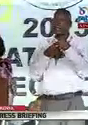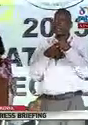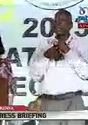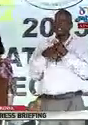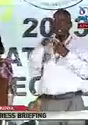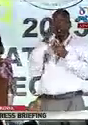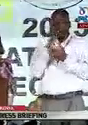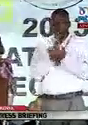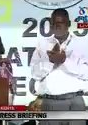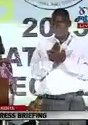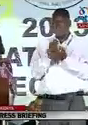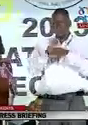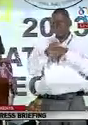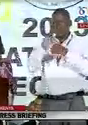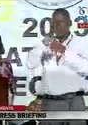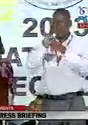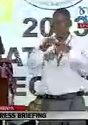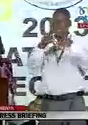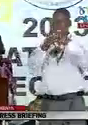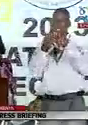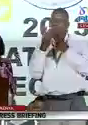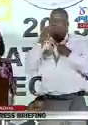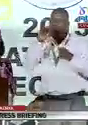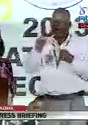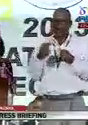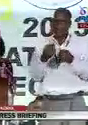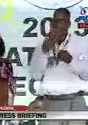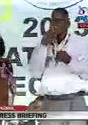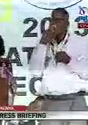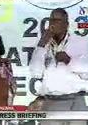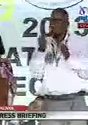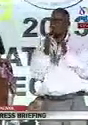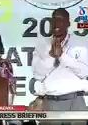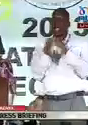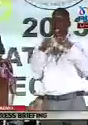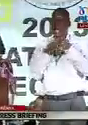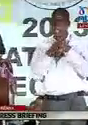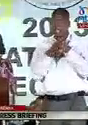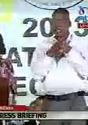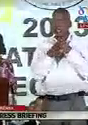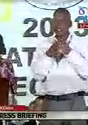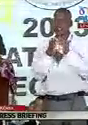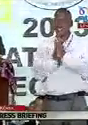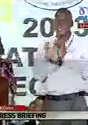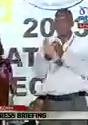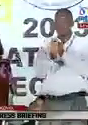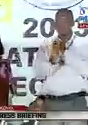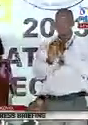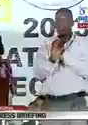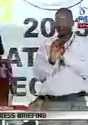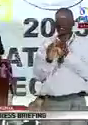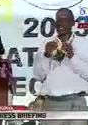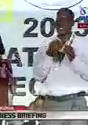the valid votes, 82,509, and the Constituency